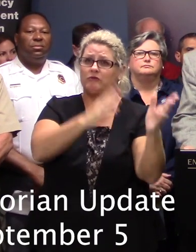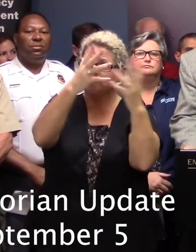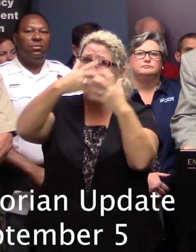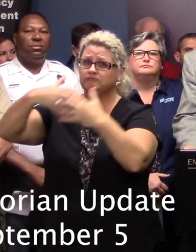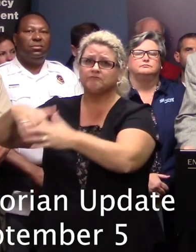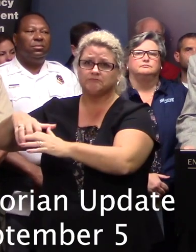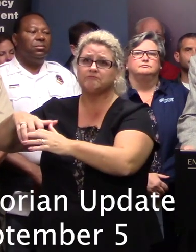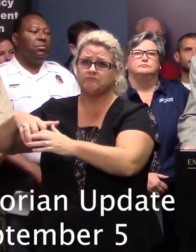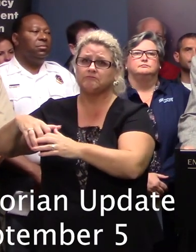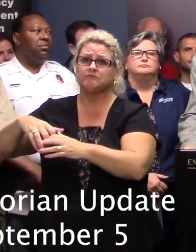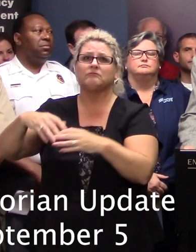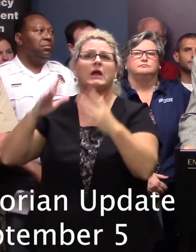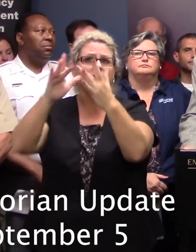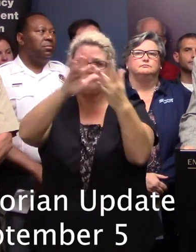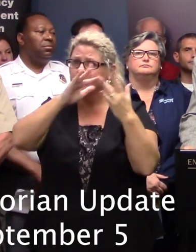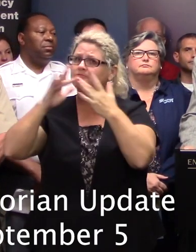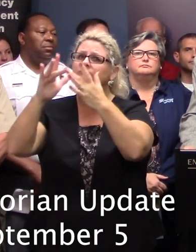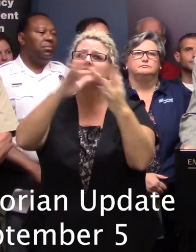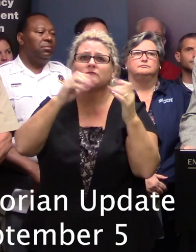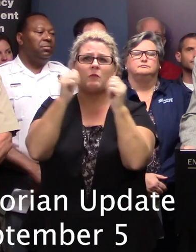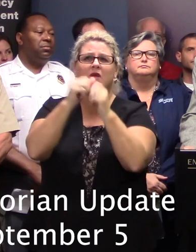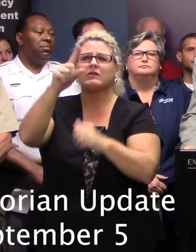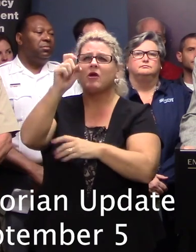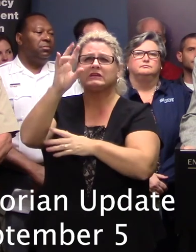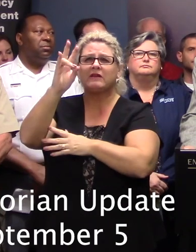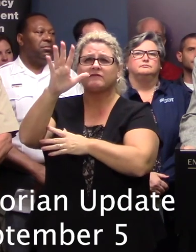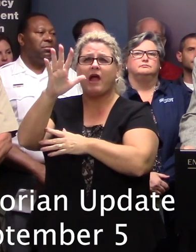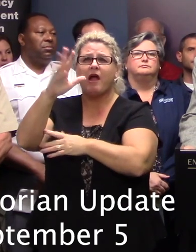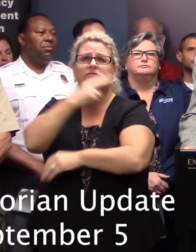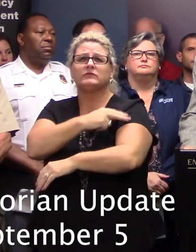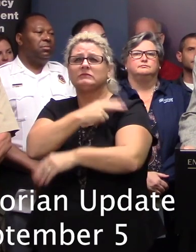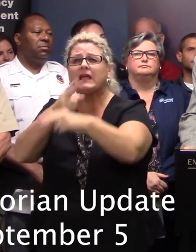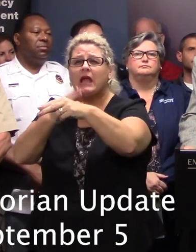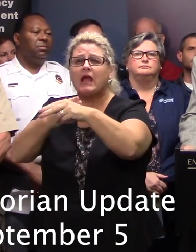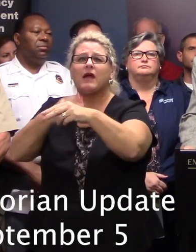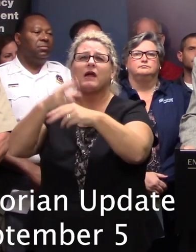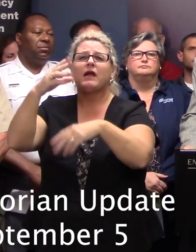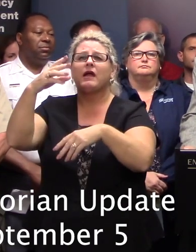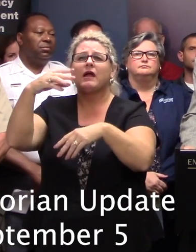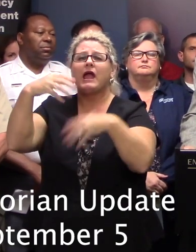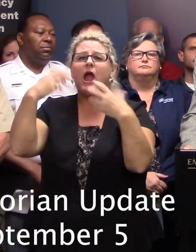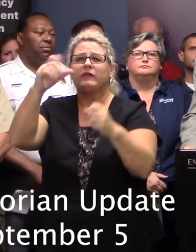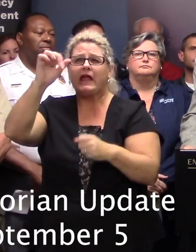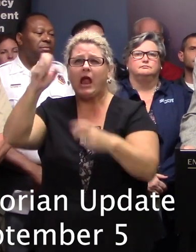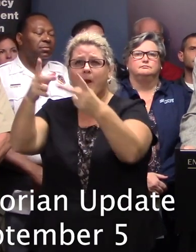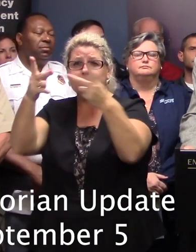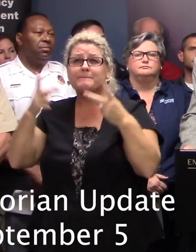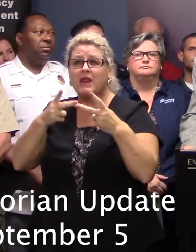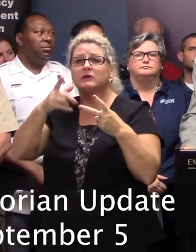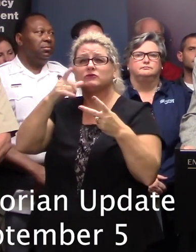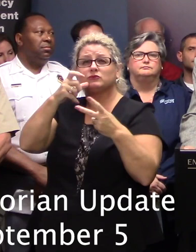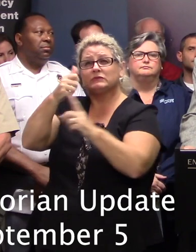We remain in communication with the 175 health care facilities that have been impacted by the mandatory